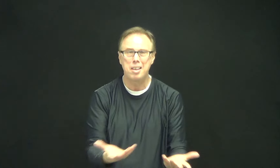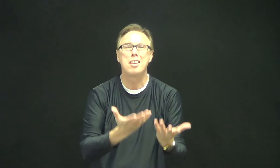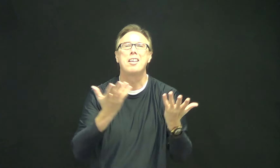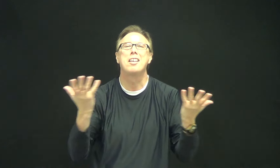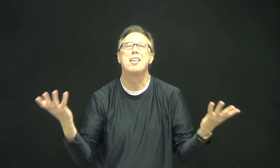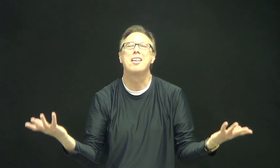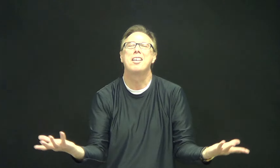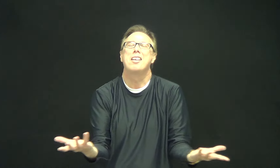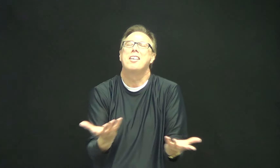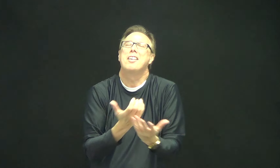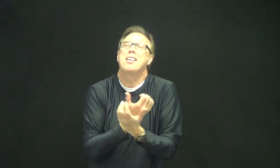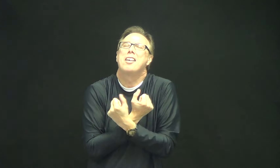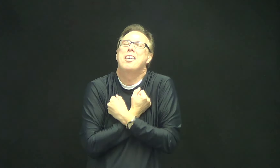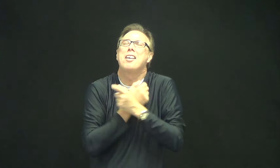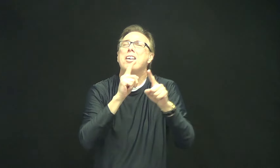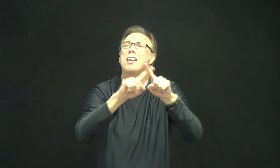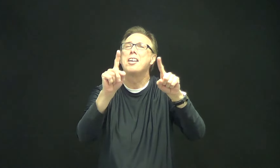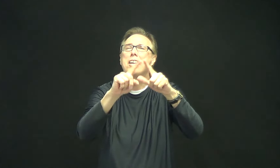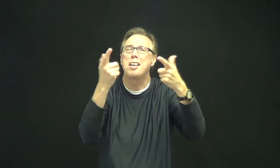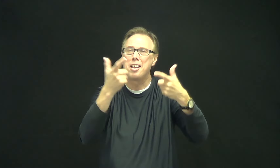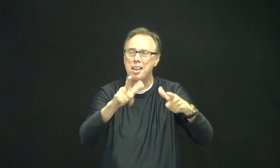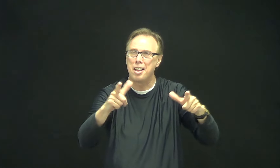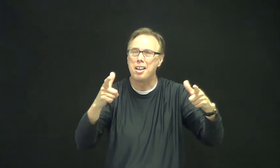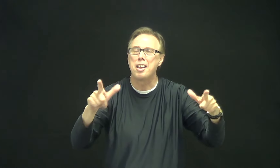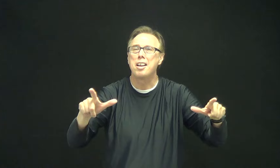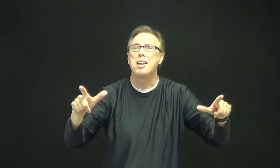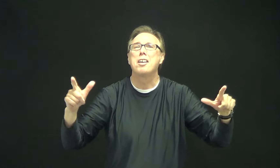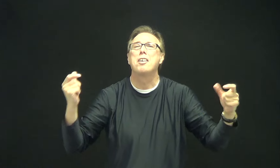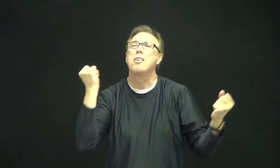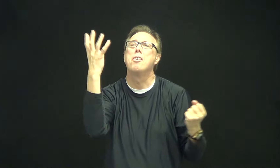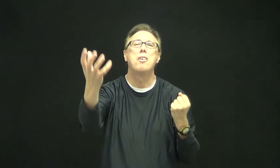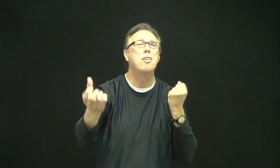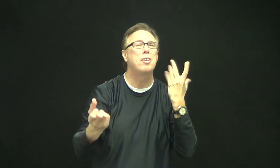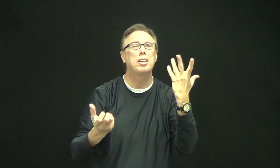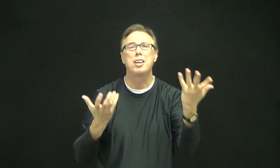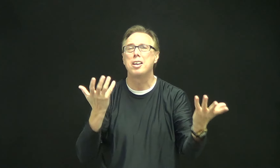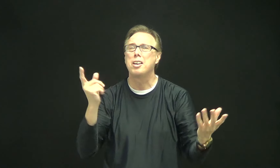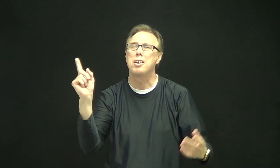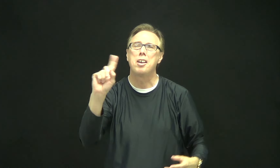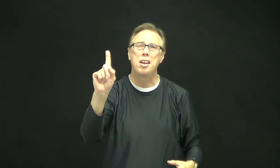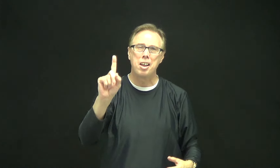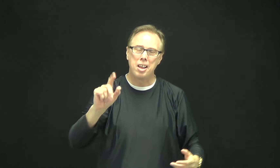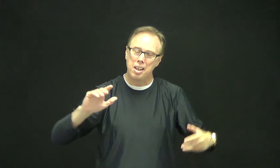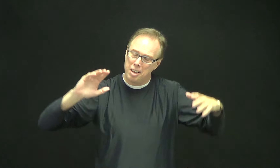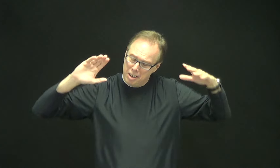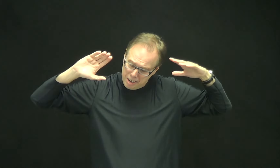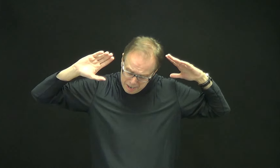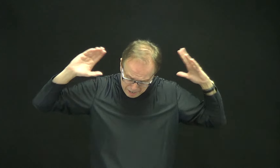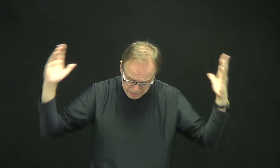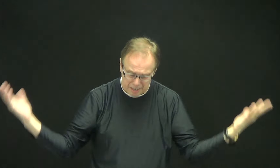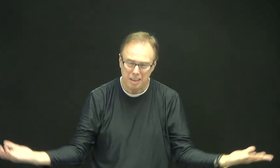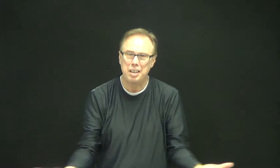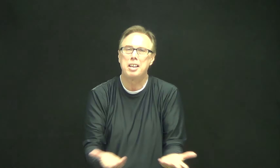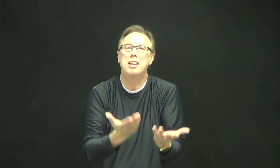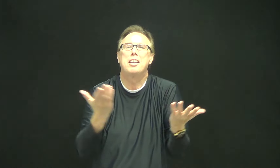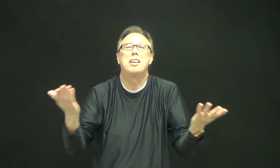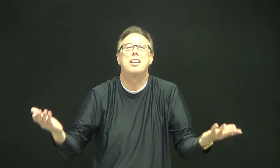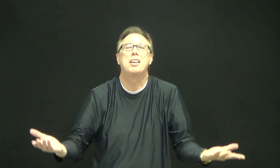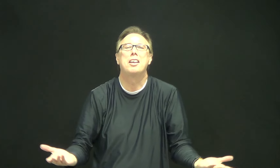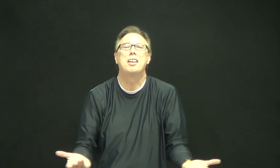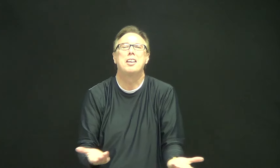world